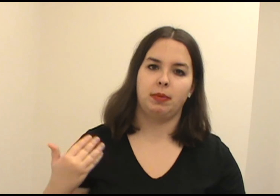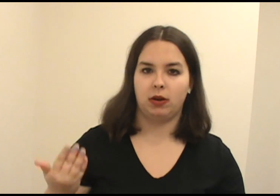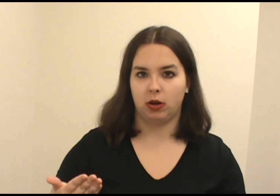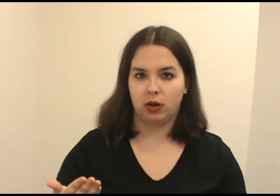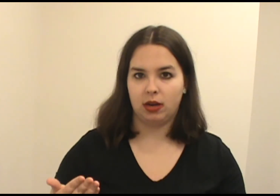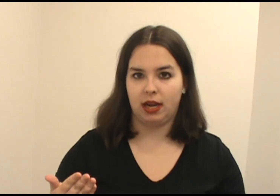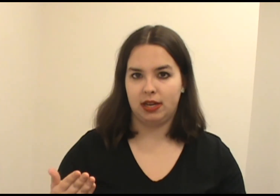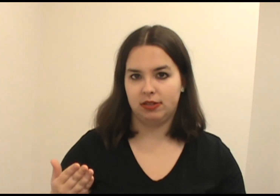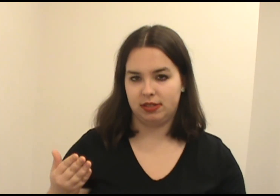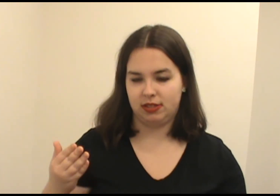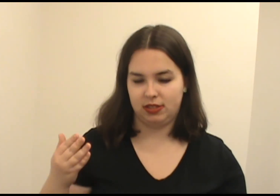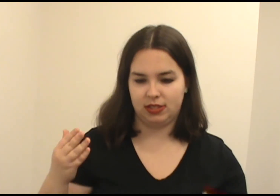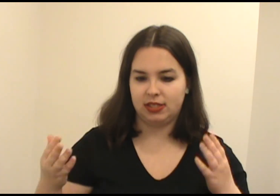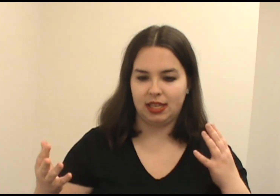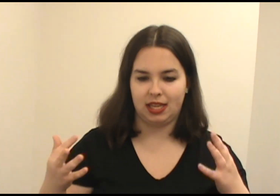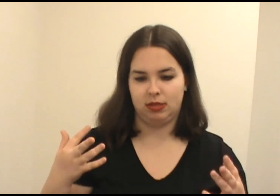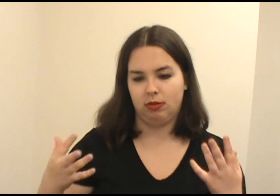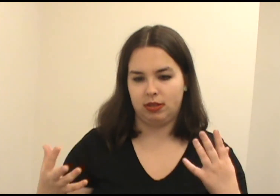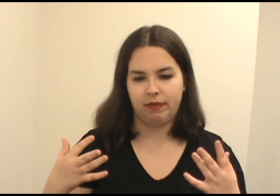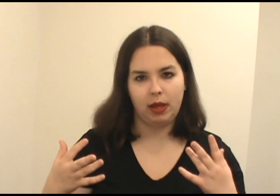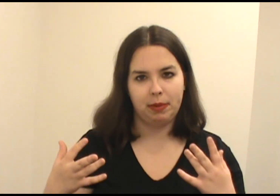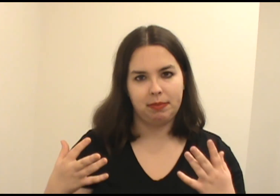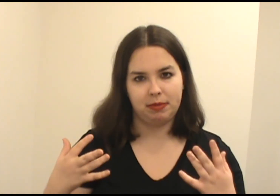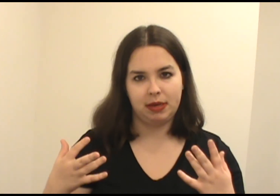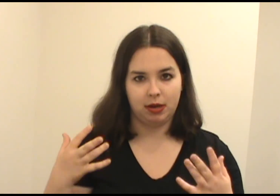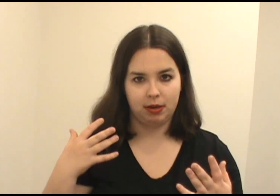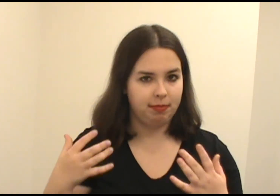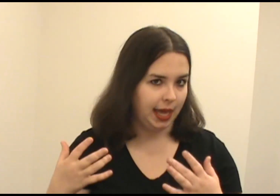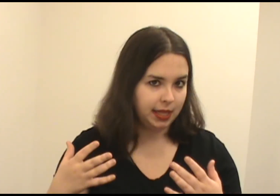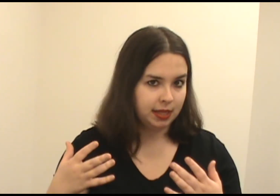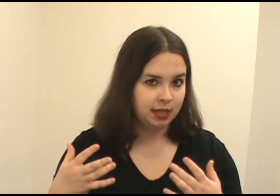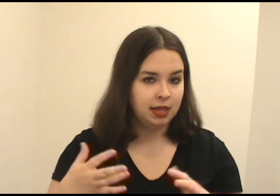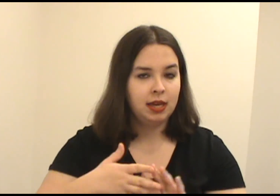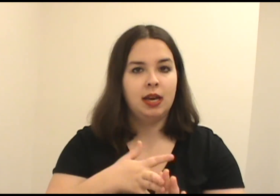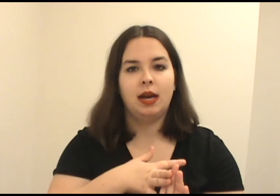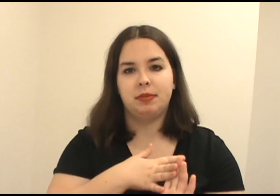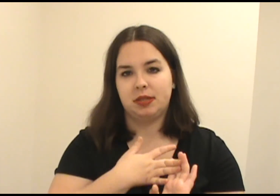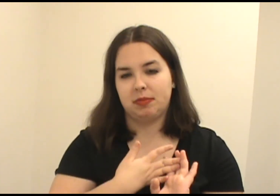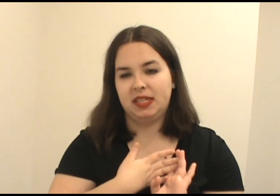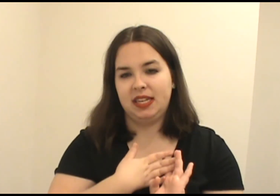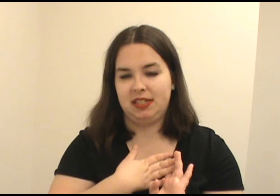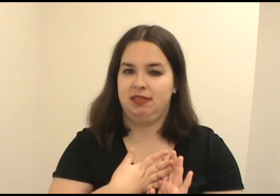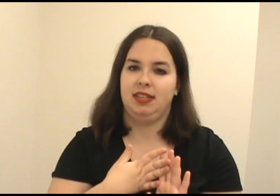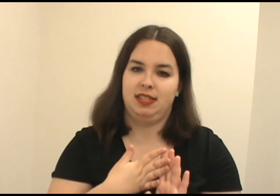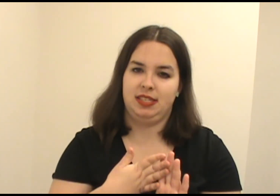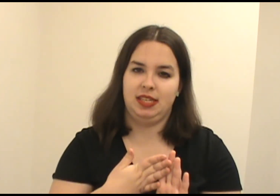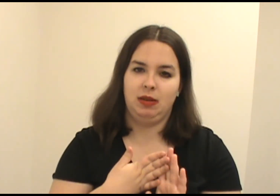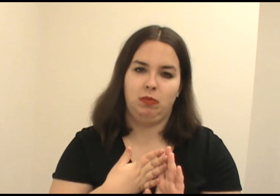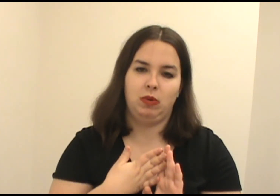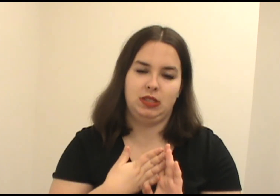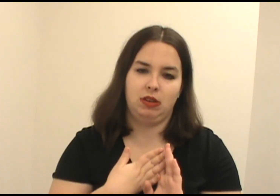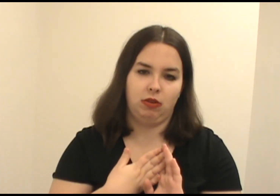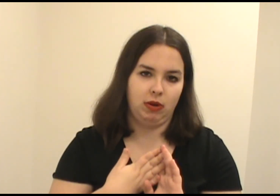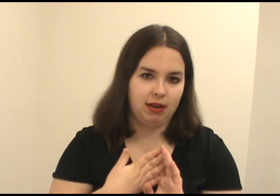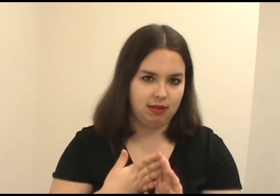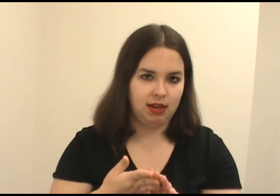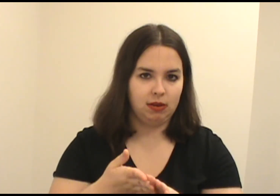about her and to see that sort of development between her and Mel. I'm just really interested to see what's all going on there.